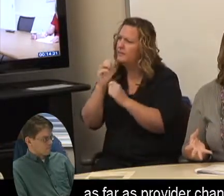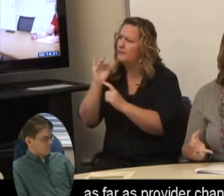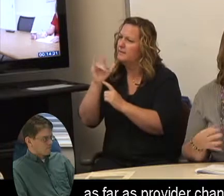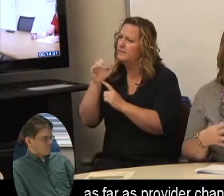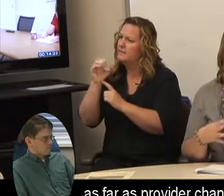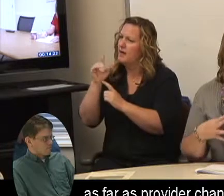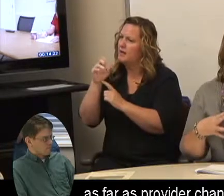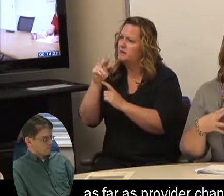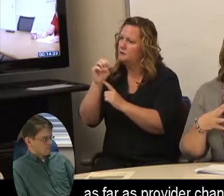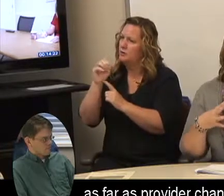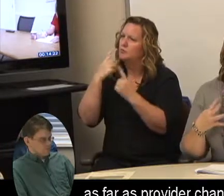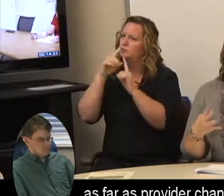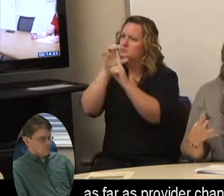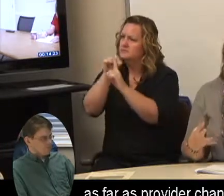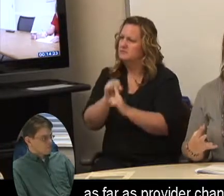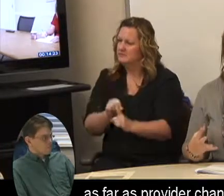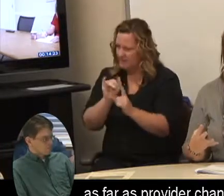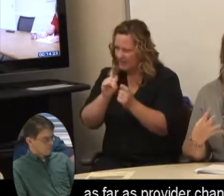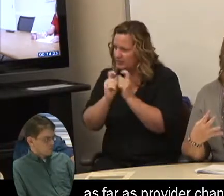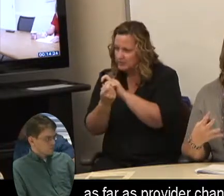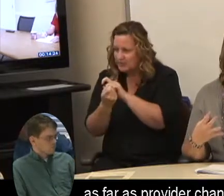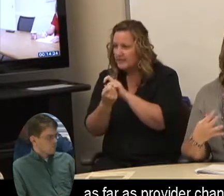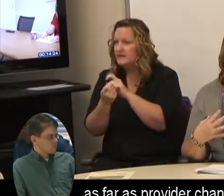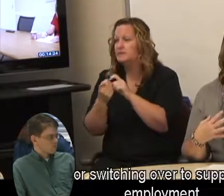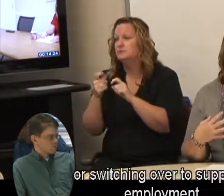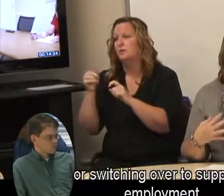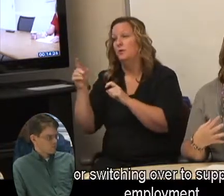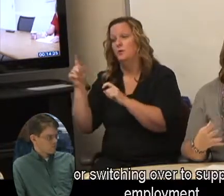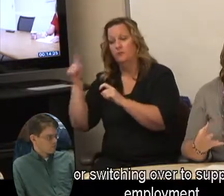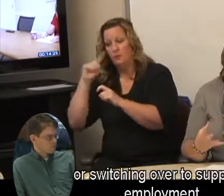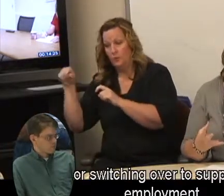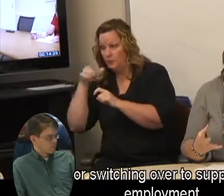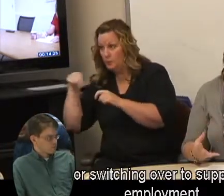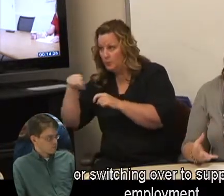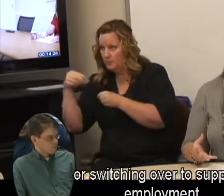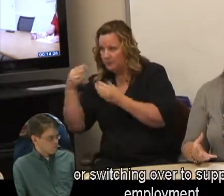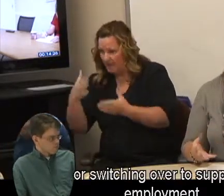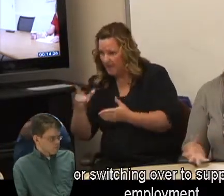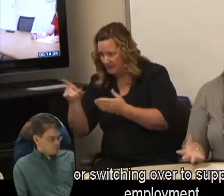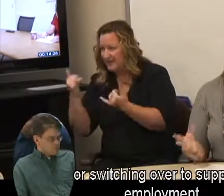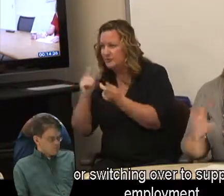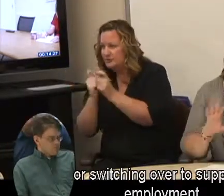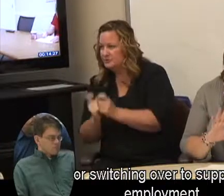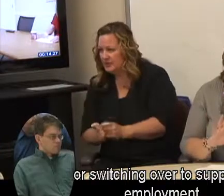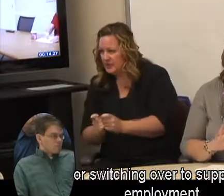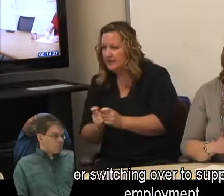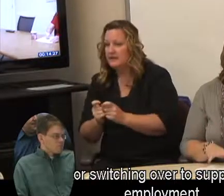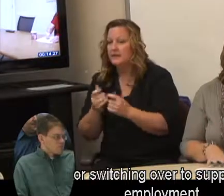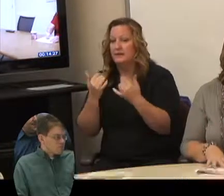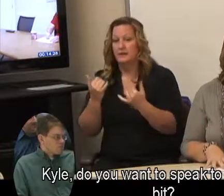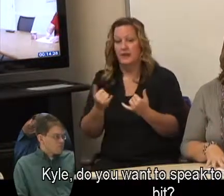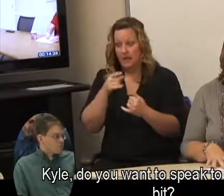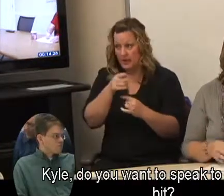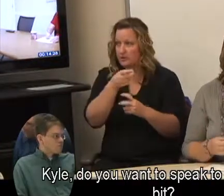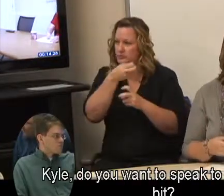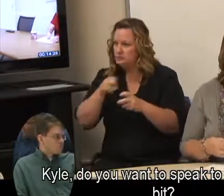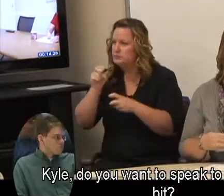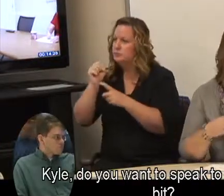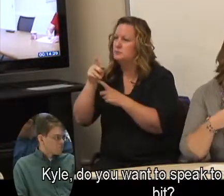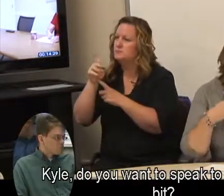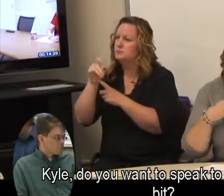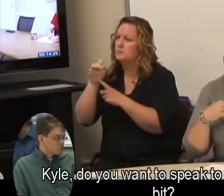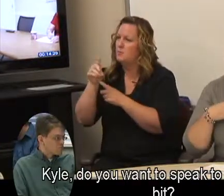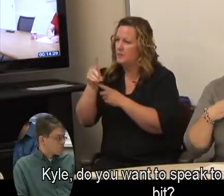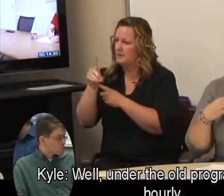as far as provider changes or, you know, switching over to supported employment. Kyle, do you want to